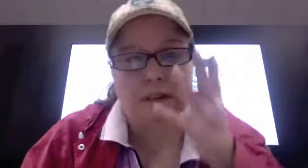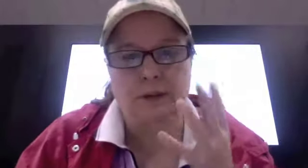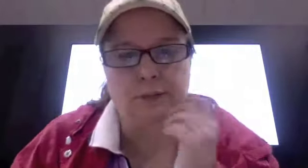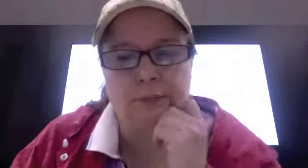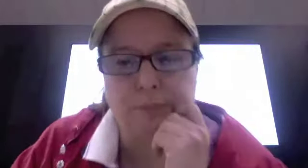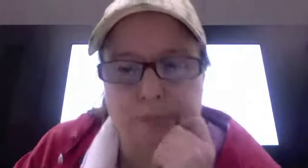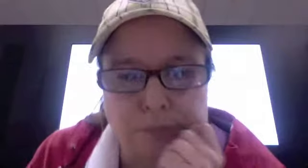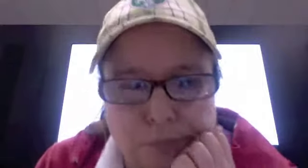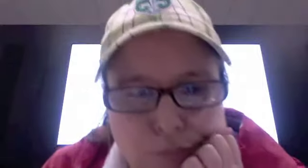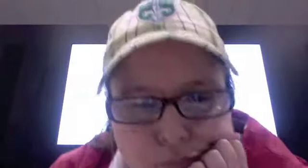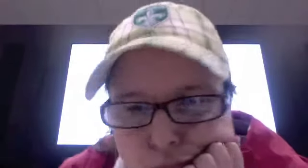You can't make some.